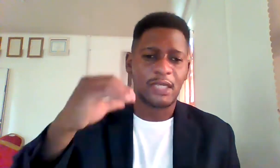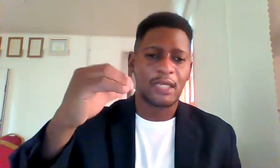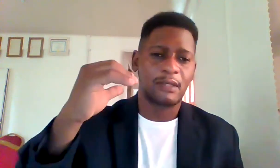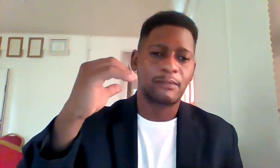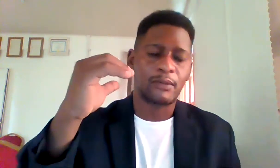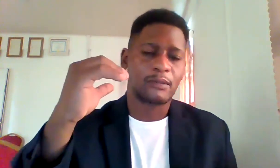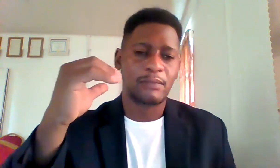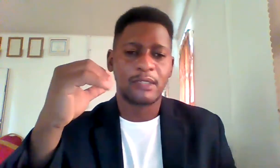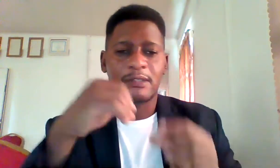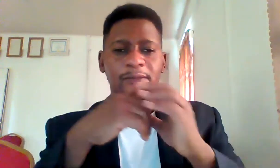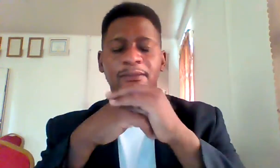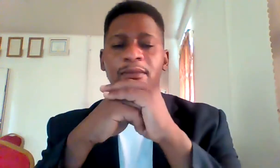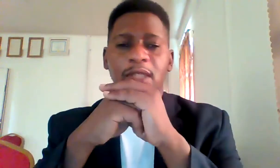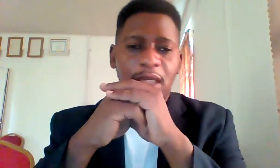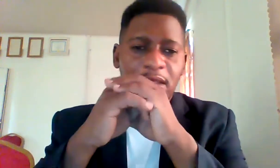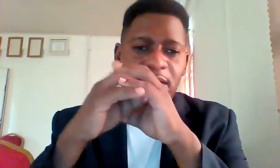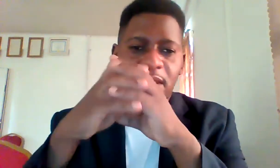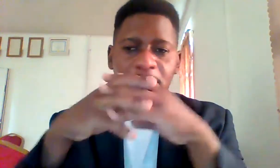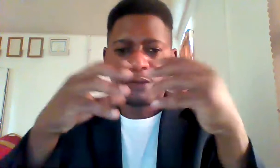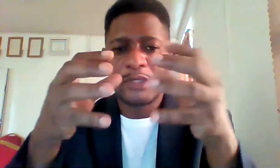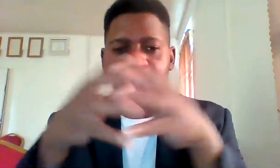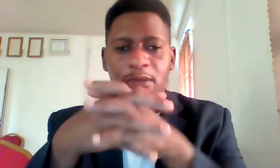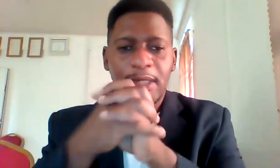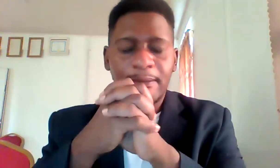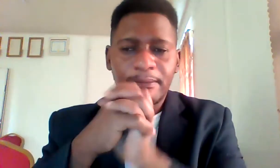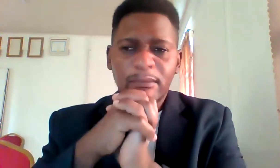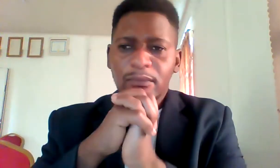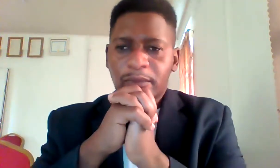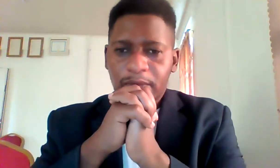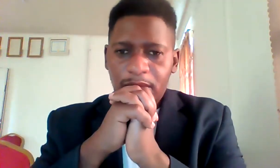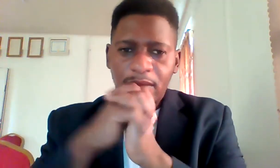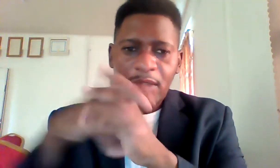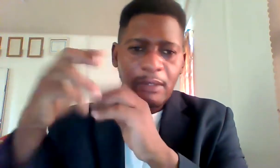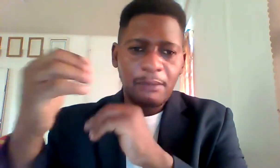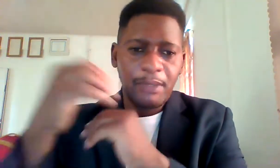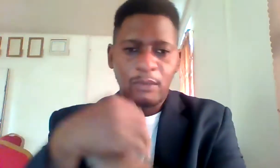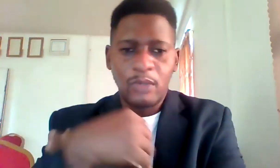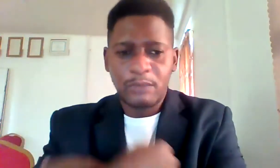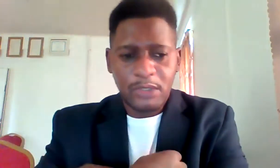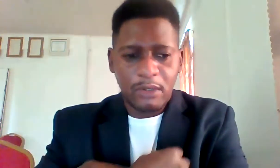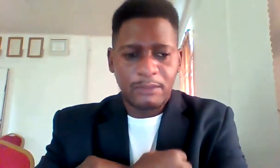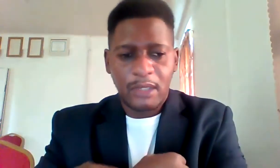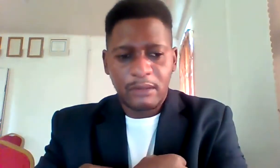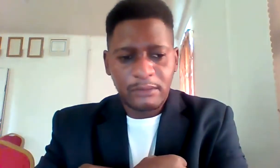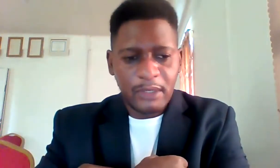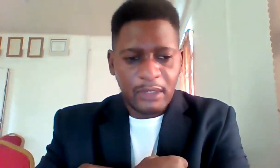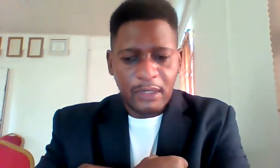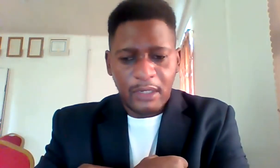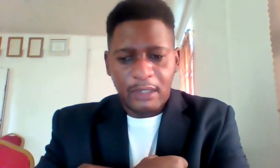eight important pillars and you need to know them pillar one we talk about uh